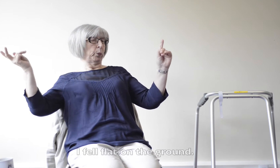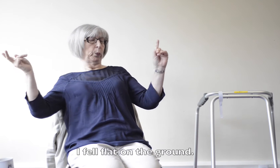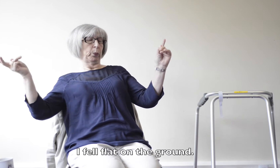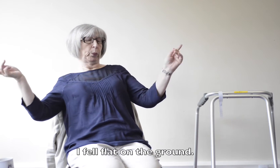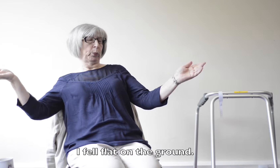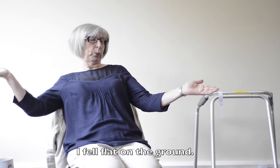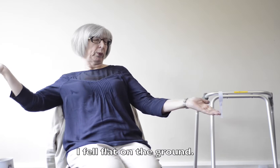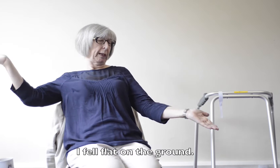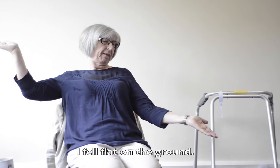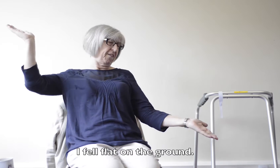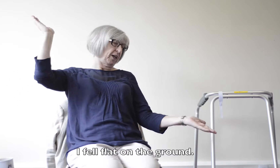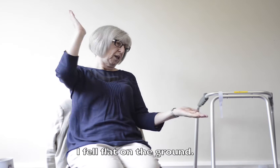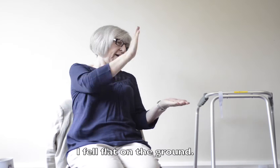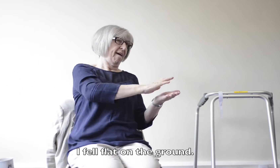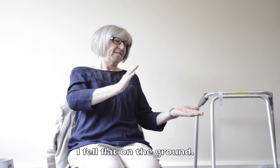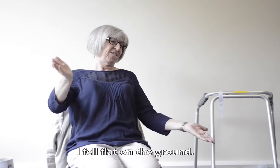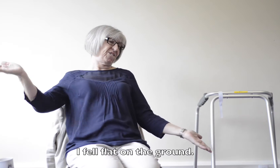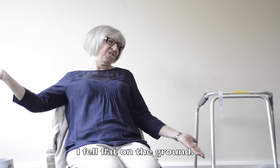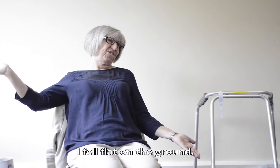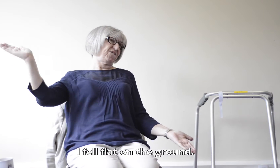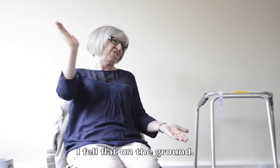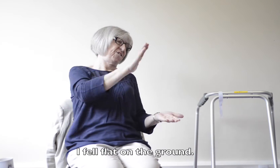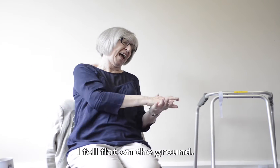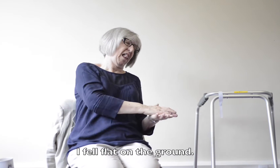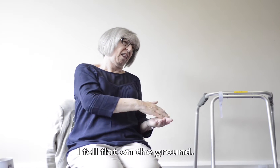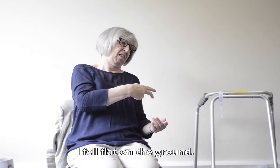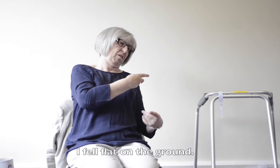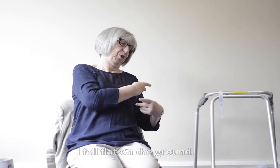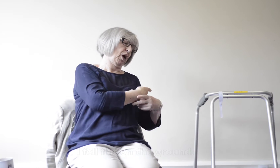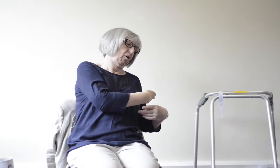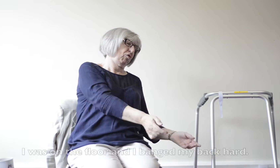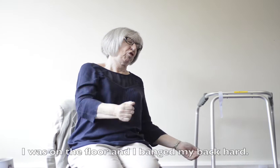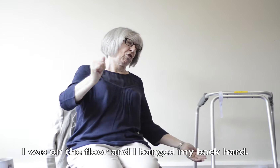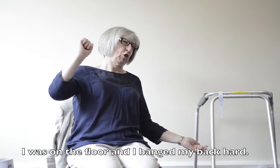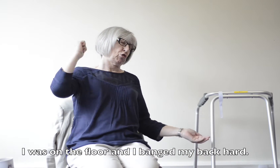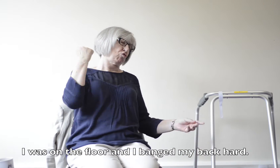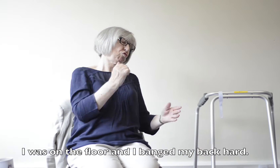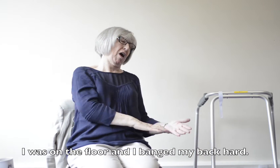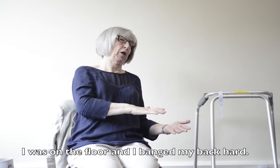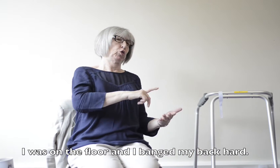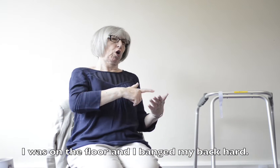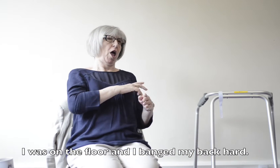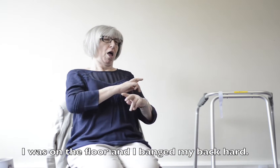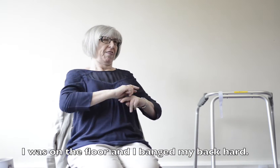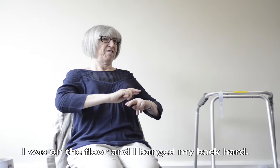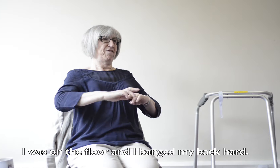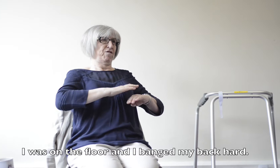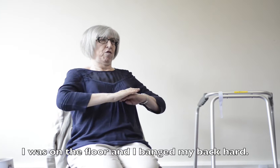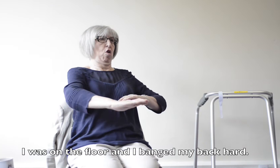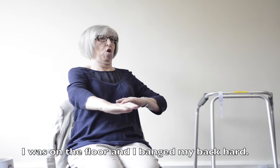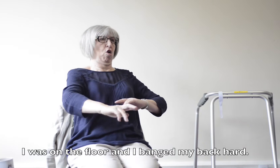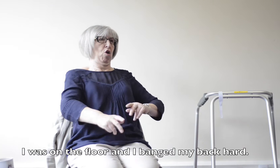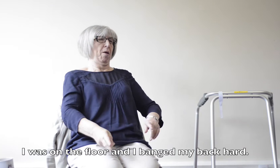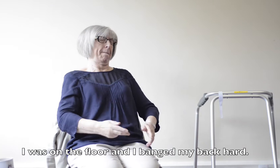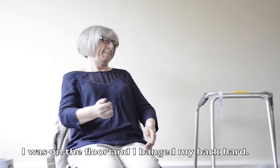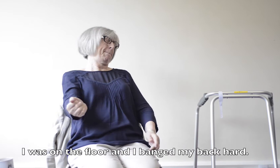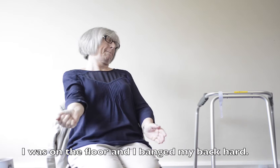And as a result, I fell flat on the ground. I was on the floor, and I